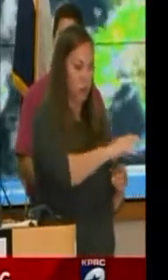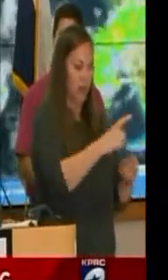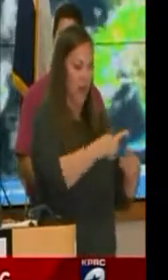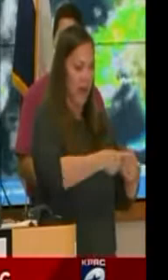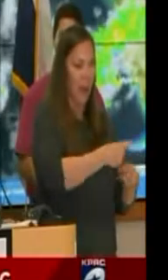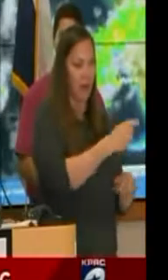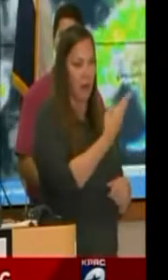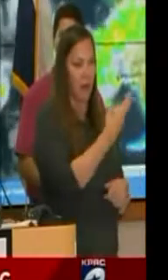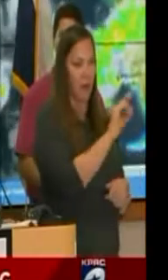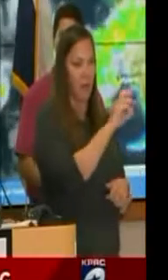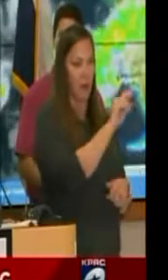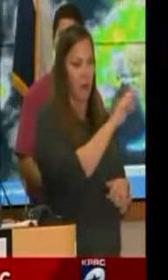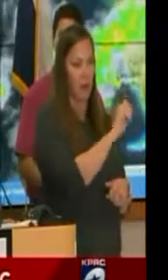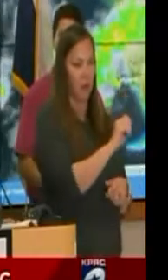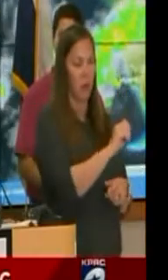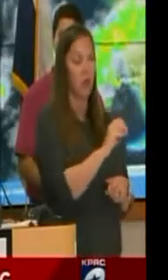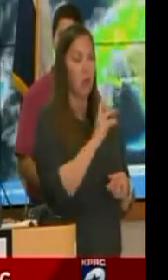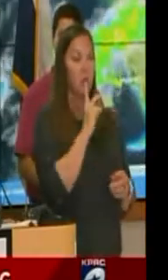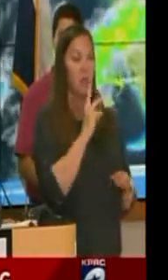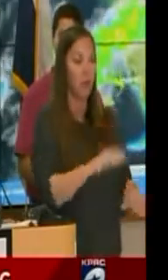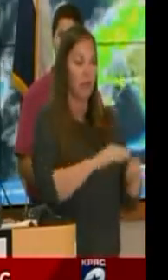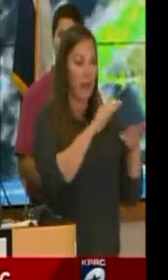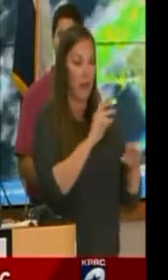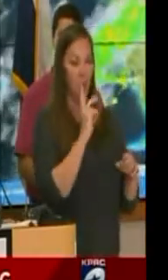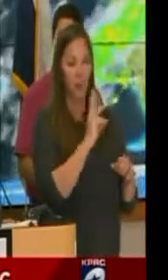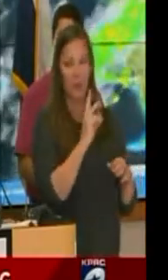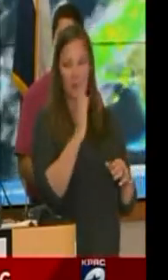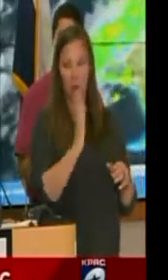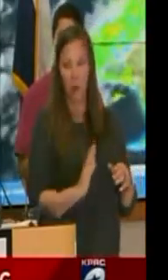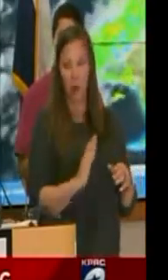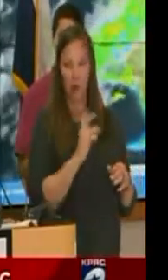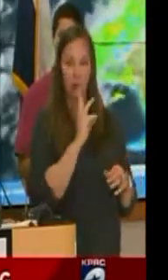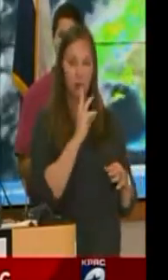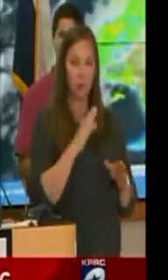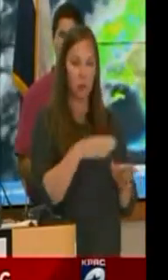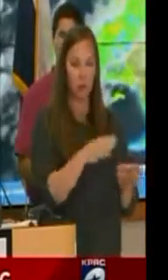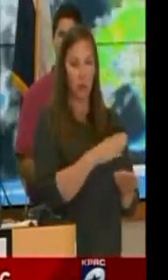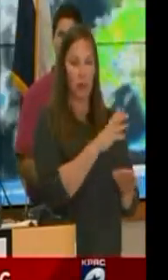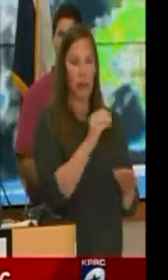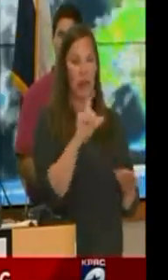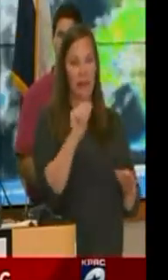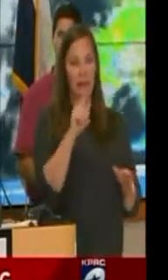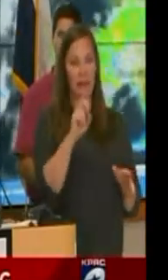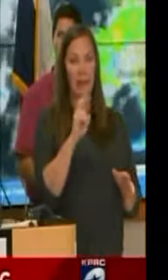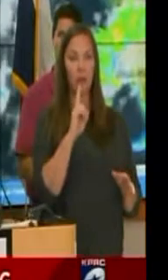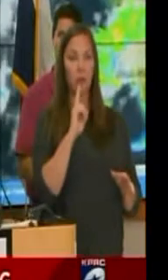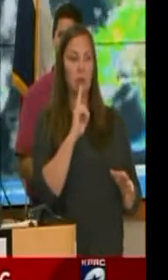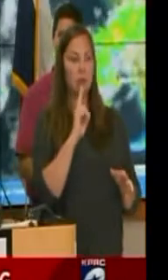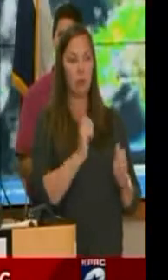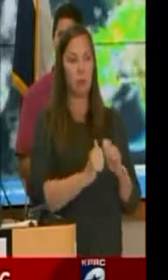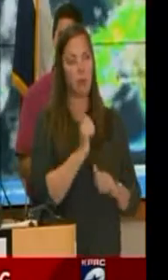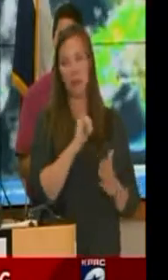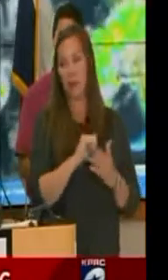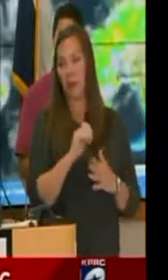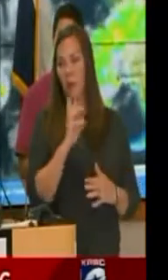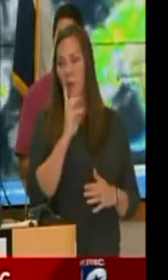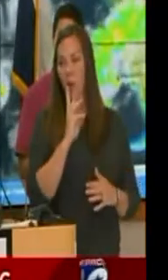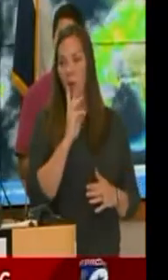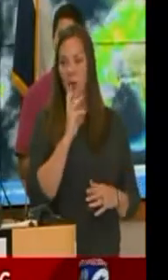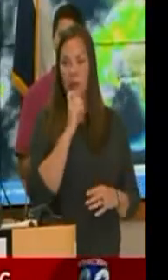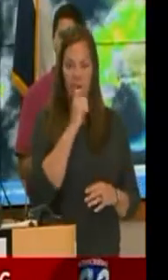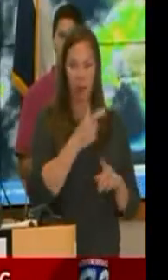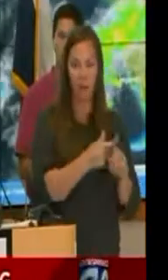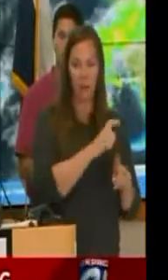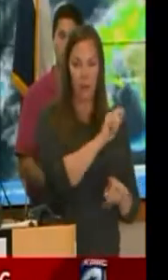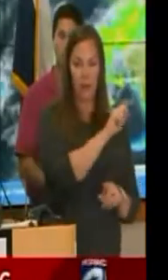flooding on the West Fork of the river and potentially the flooding around Lake Houston, the majority of the water is not coming from